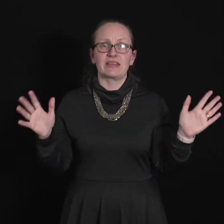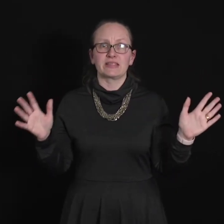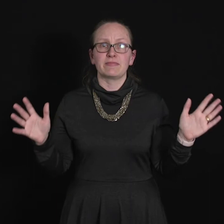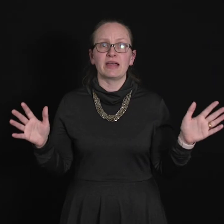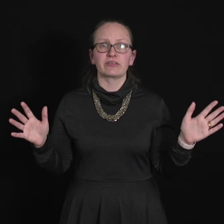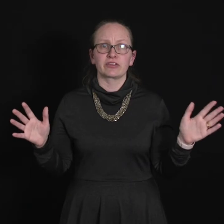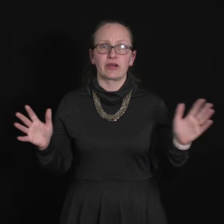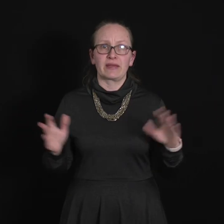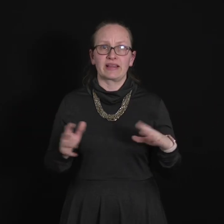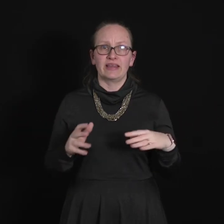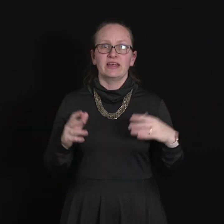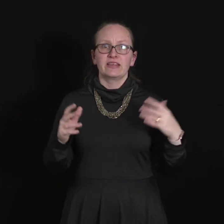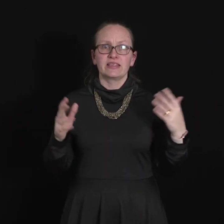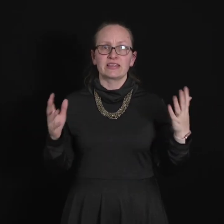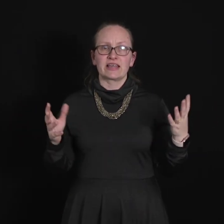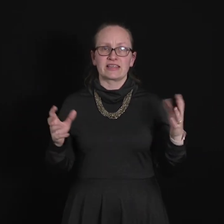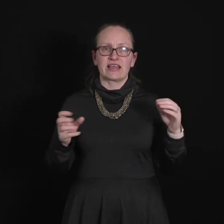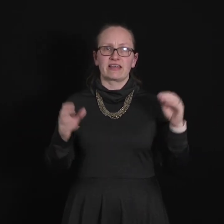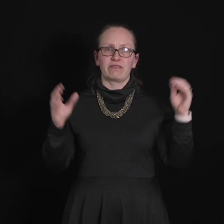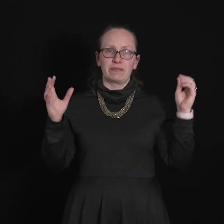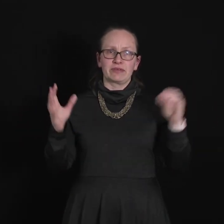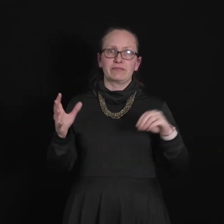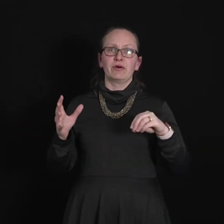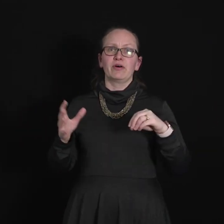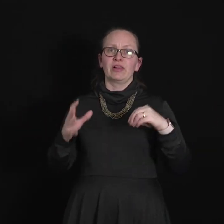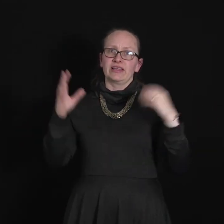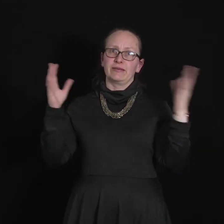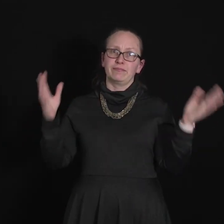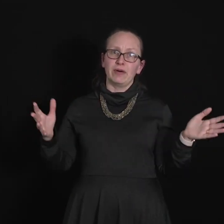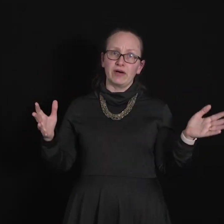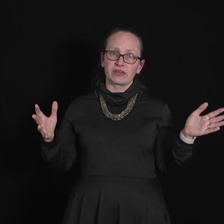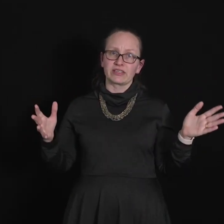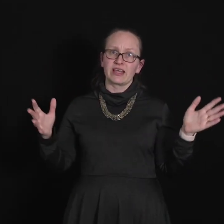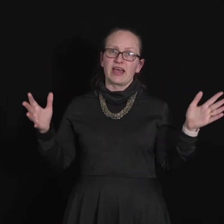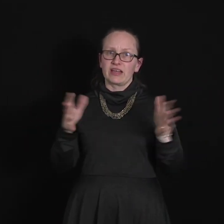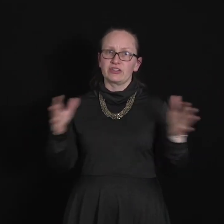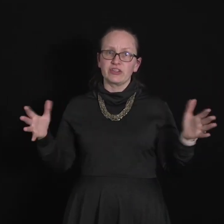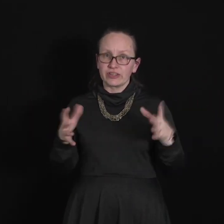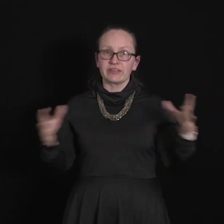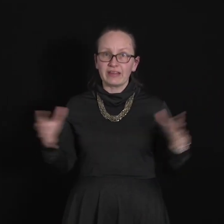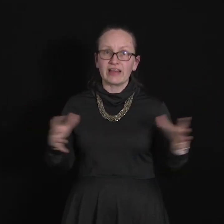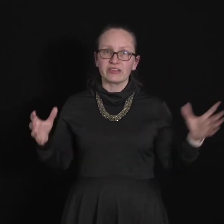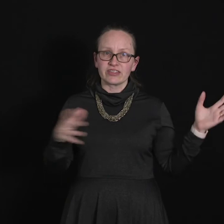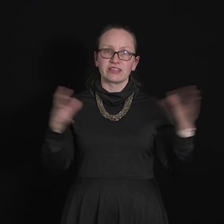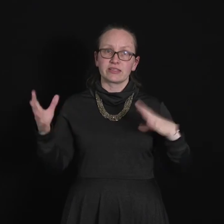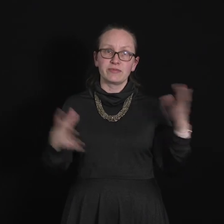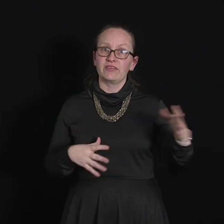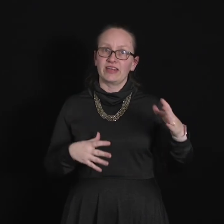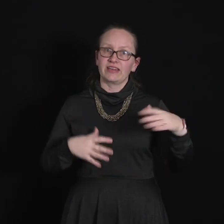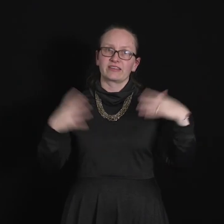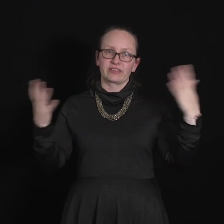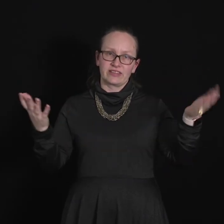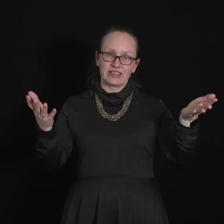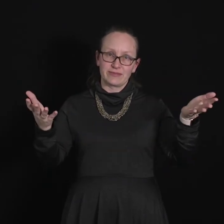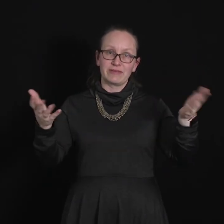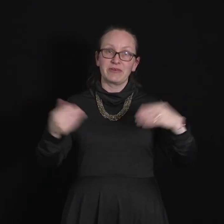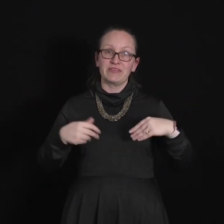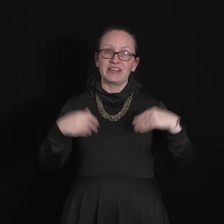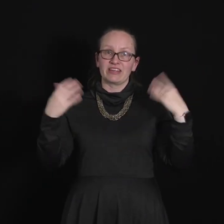this microscopically this is like saying if we put a ball in a box and sugar it around so that it's moving it needs to be moving to